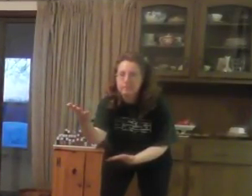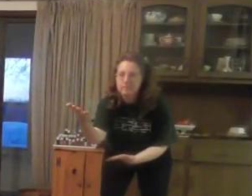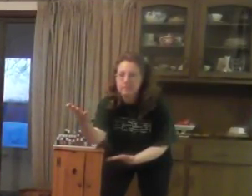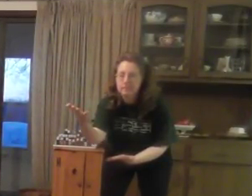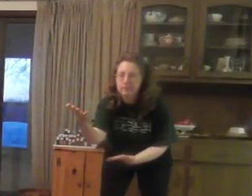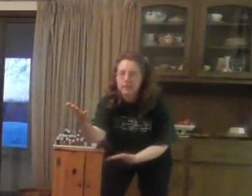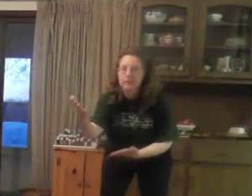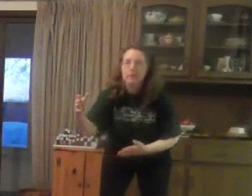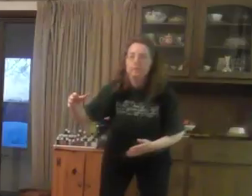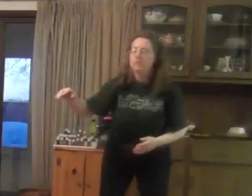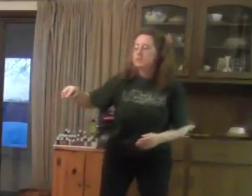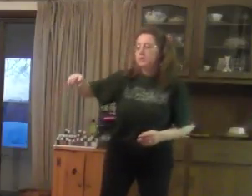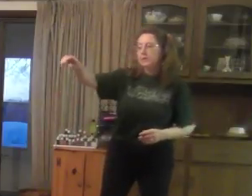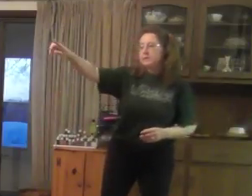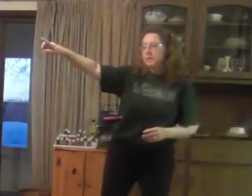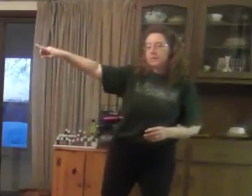But we announced it,